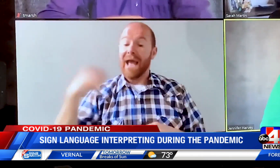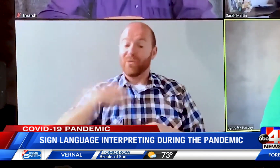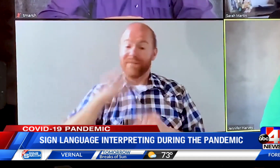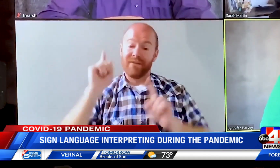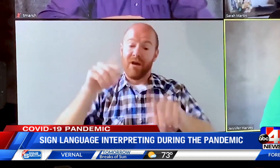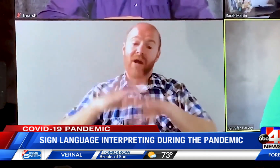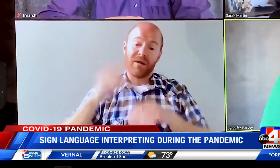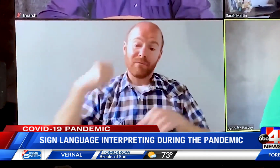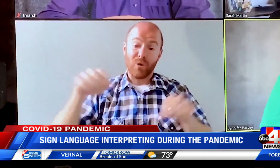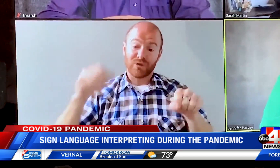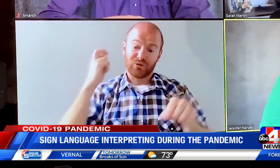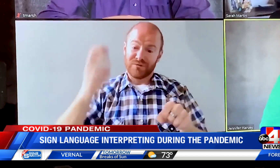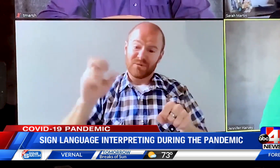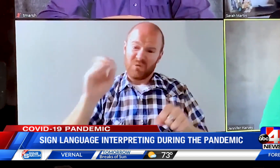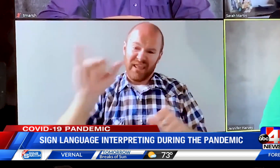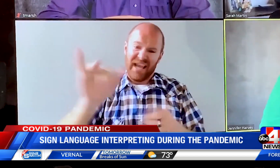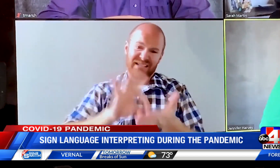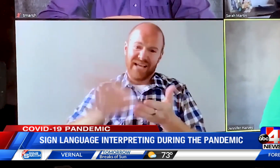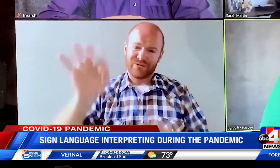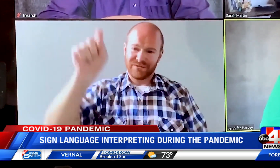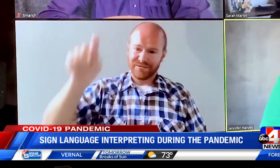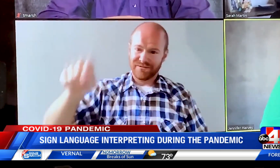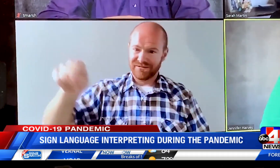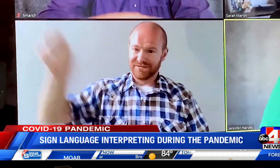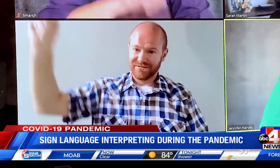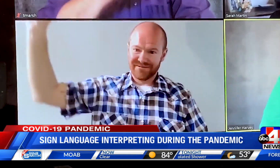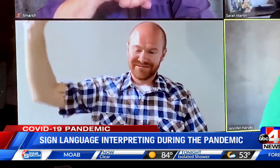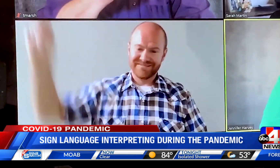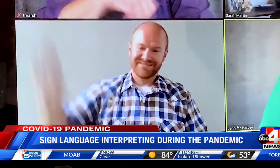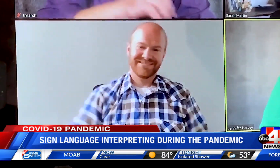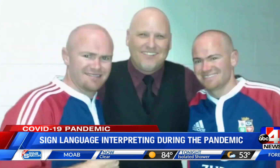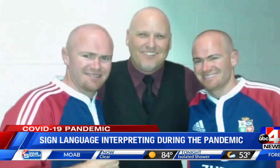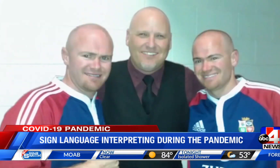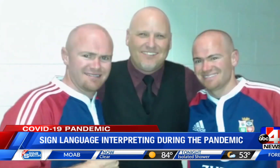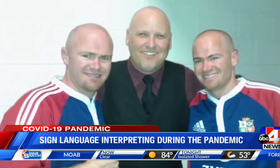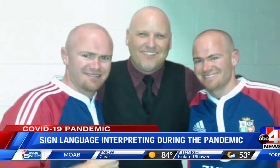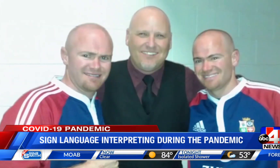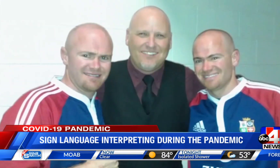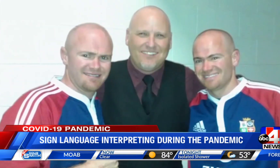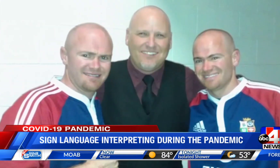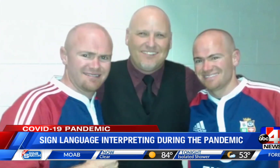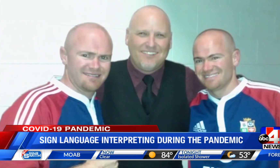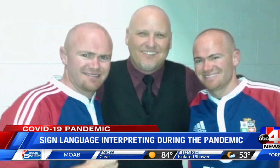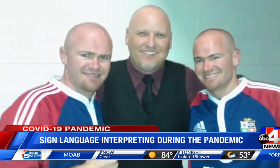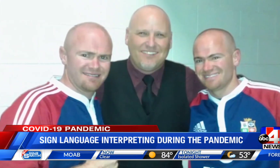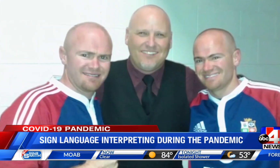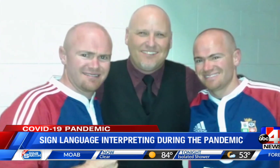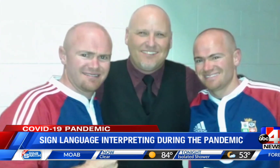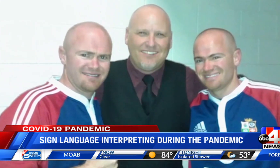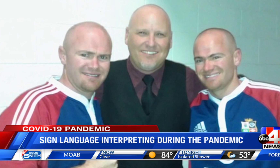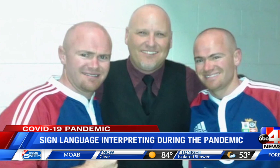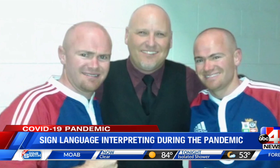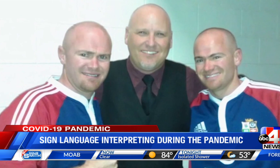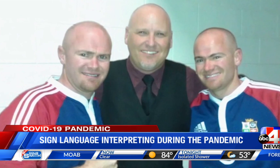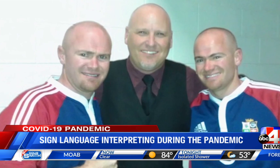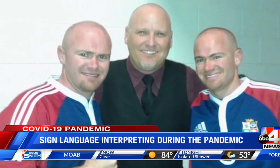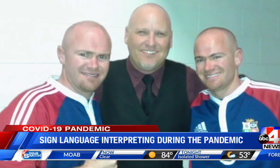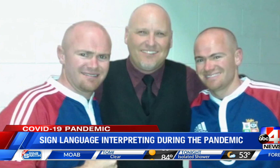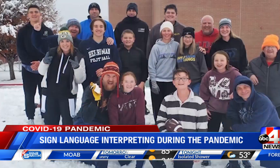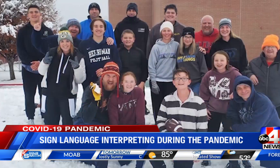on motorcycle trips together, so that counts. Trenton describes Clay as a great dad and a cowboy. Clay says Trenton